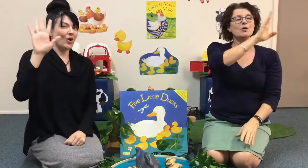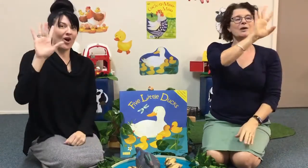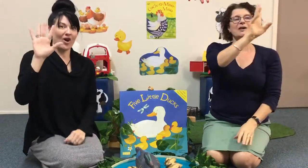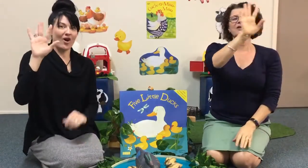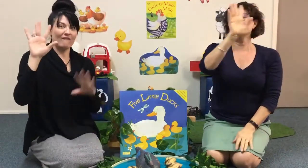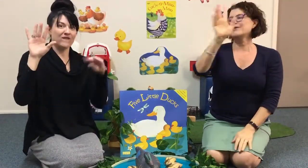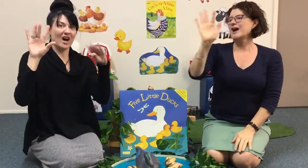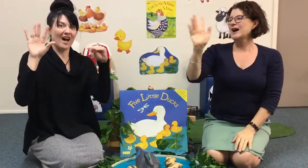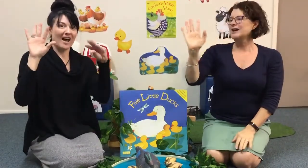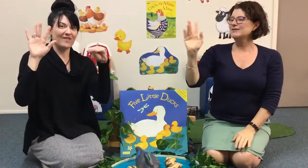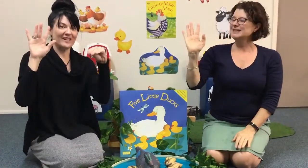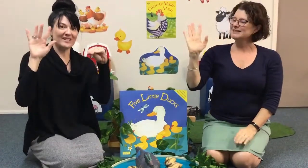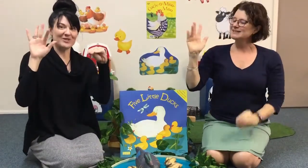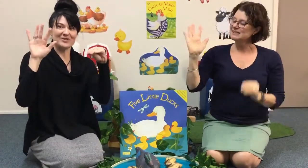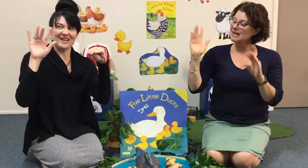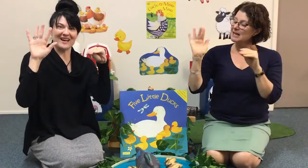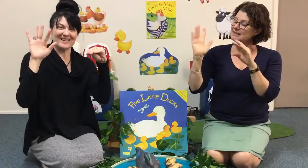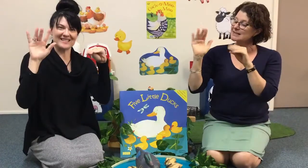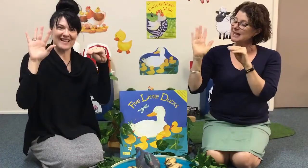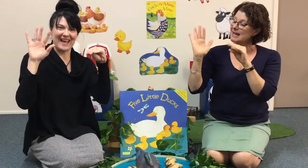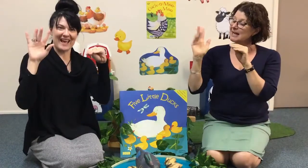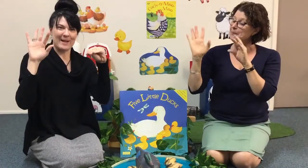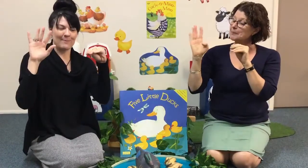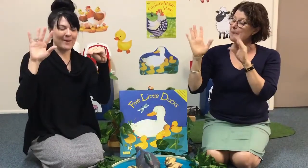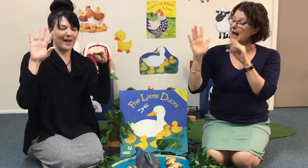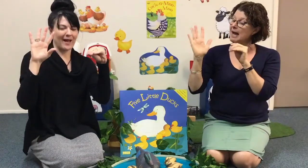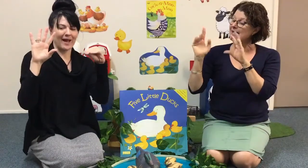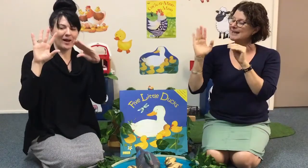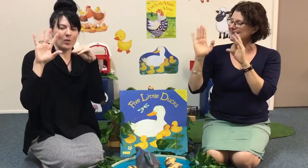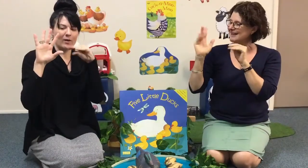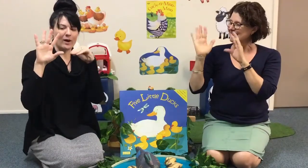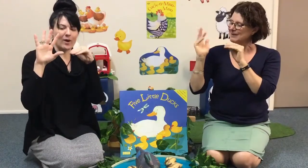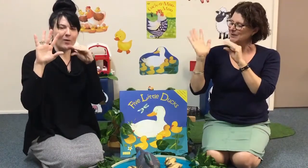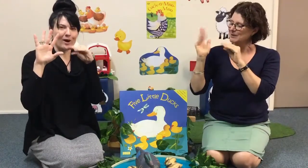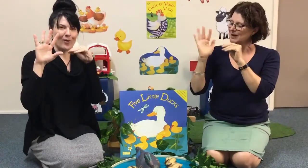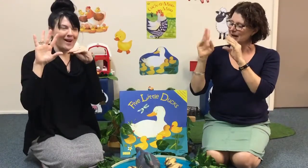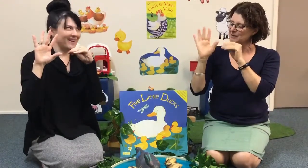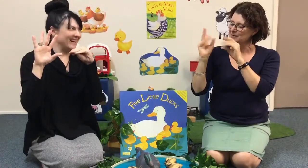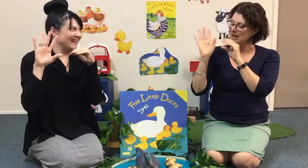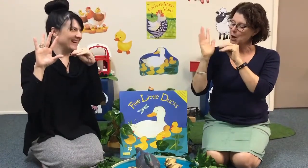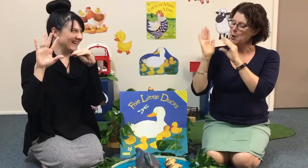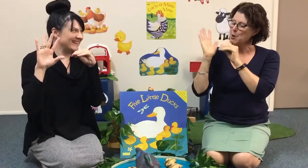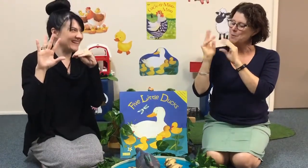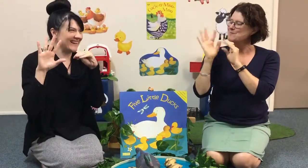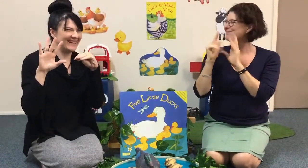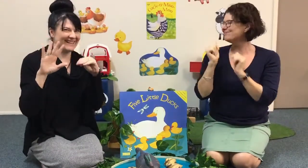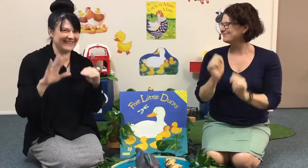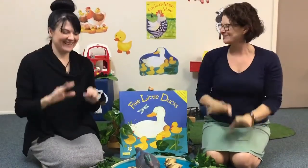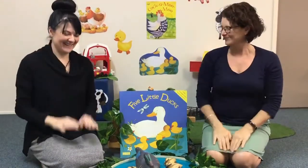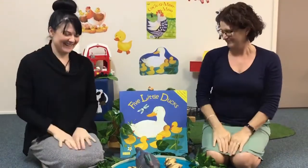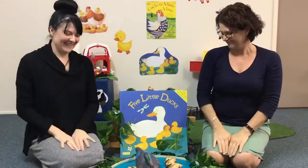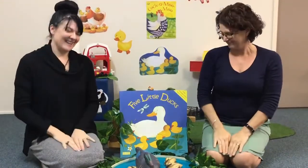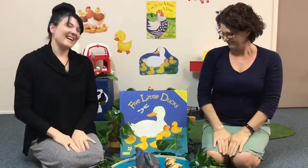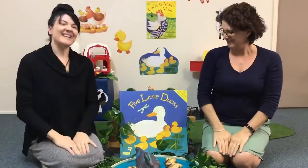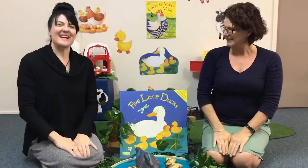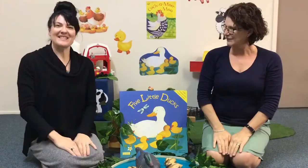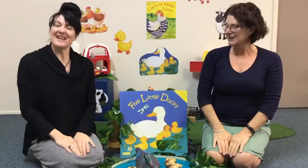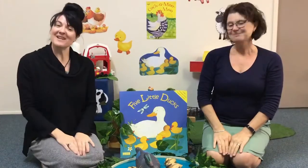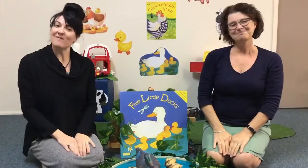her five little ducks came back Quack, quack, quack Happy to be home Yeah And that's the end of